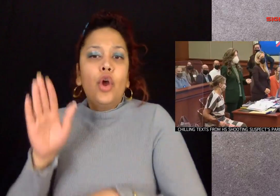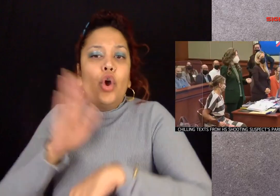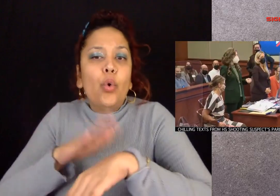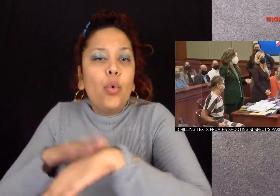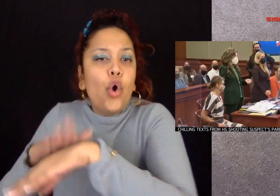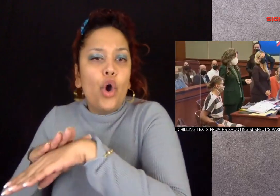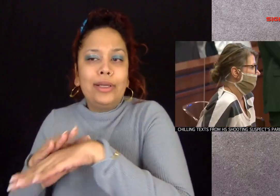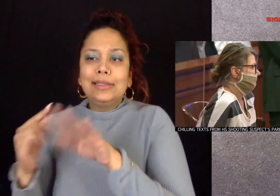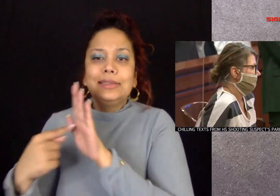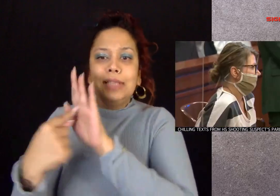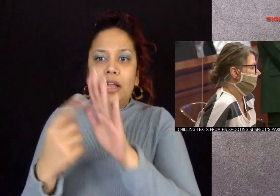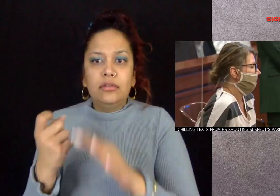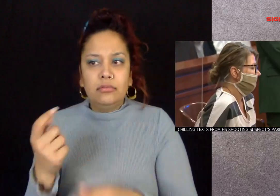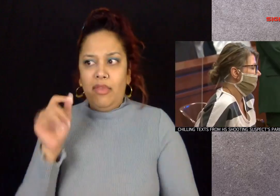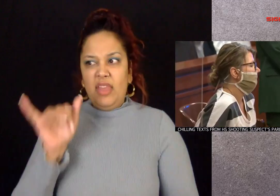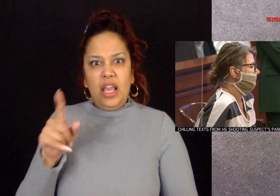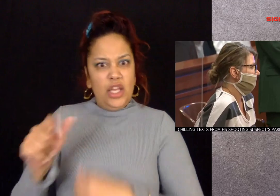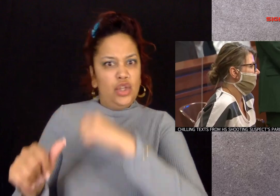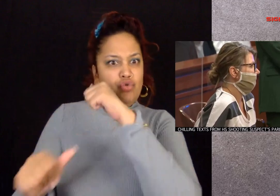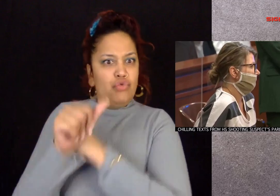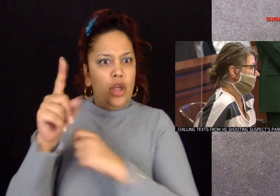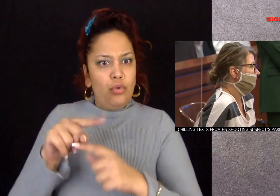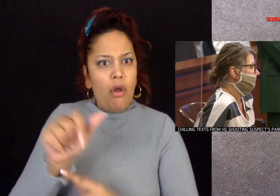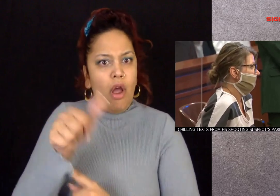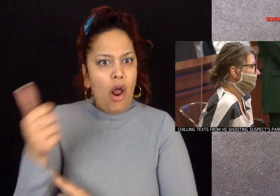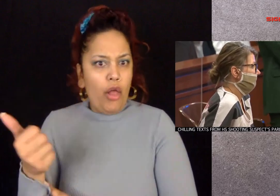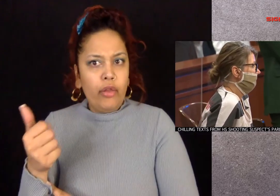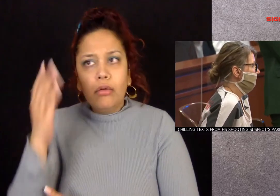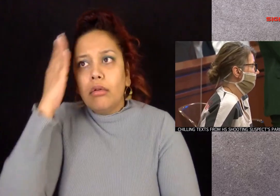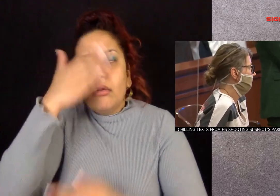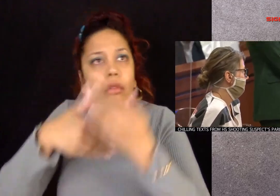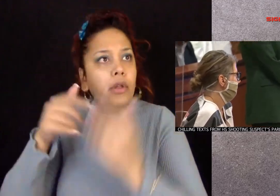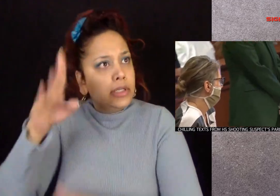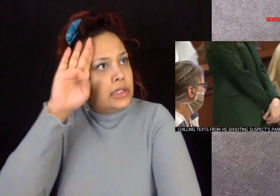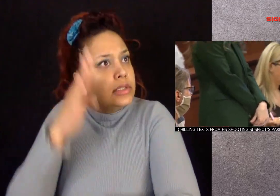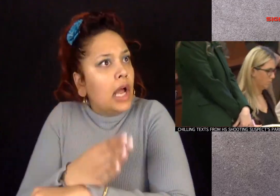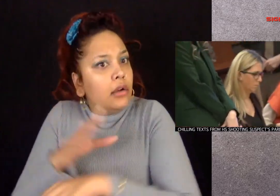And ignoring clear warning signs that he was a threat to others.